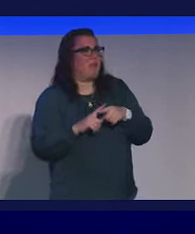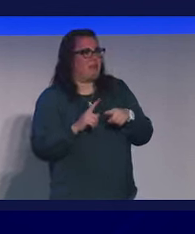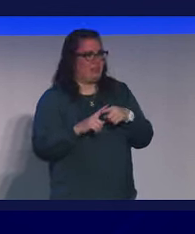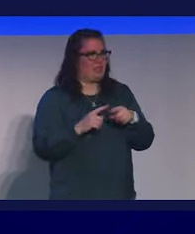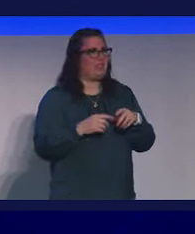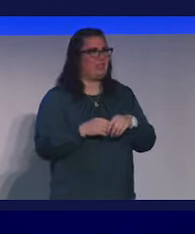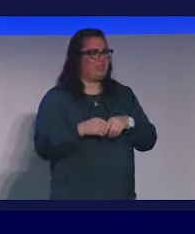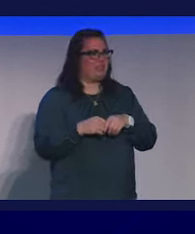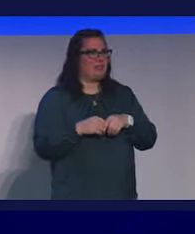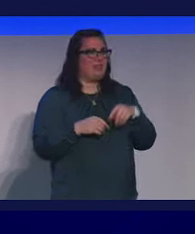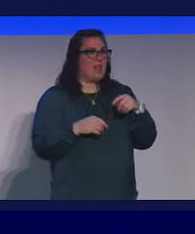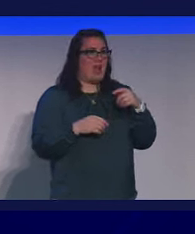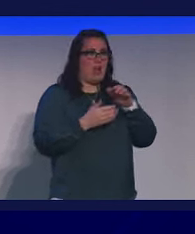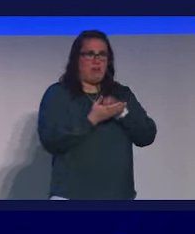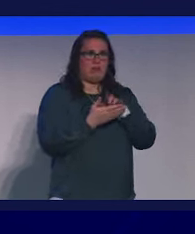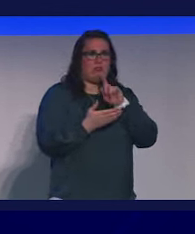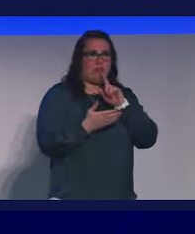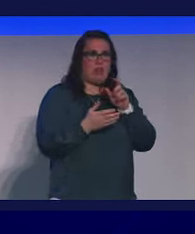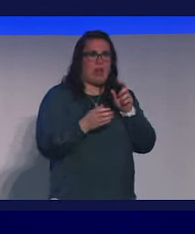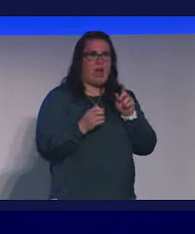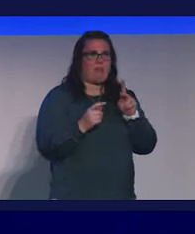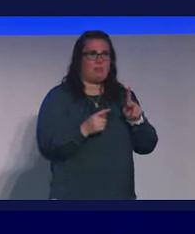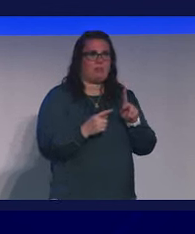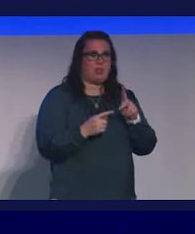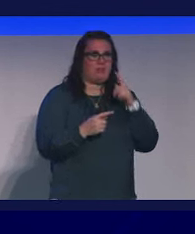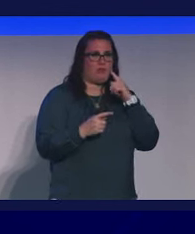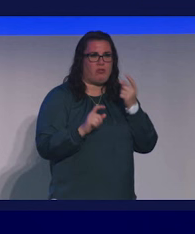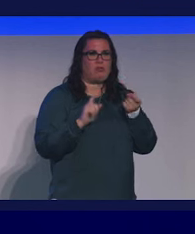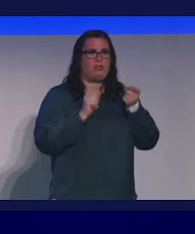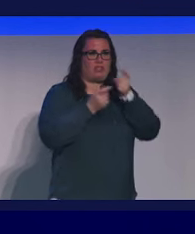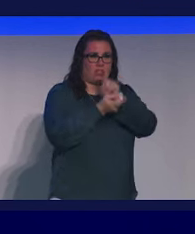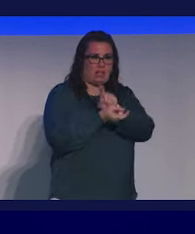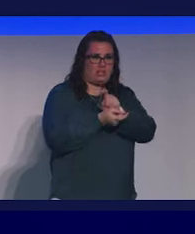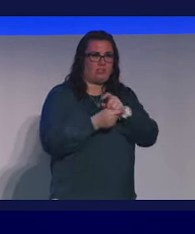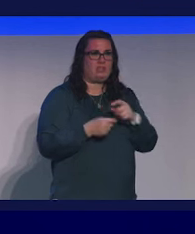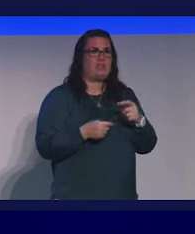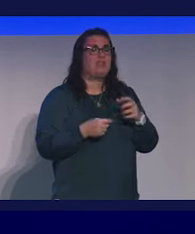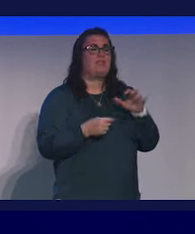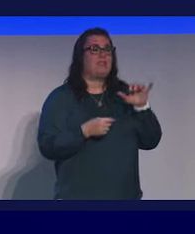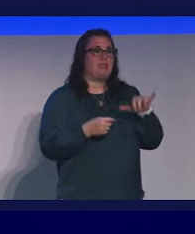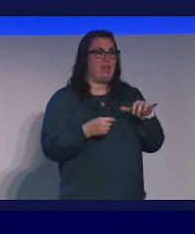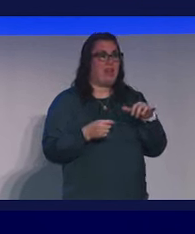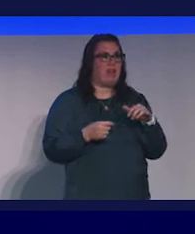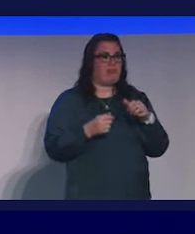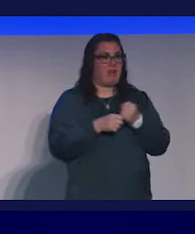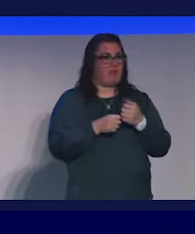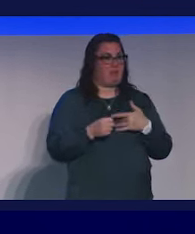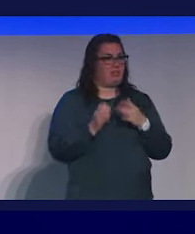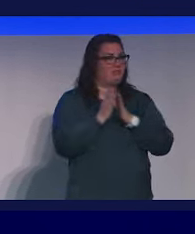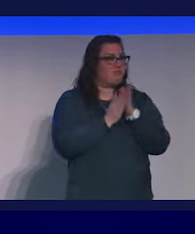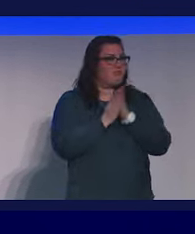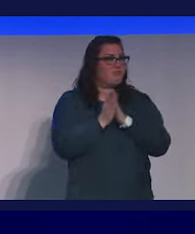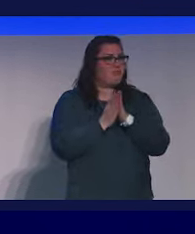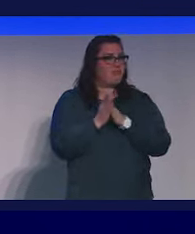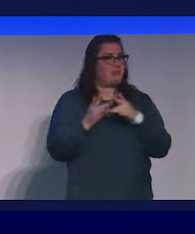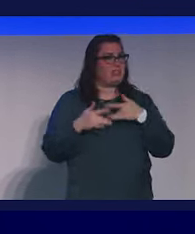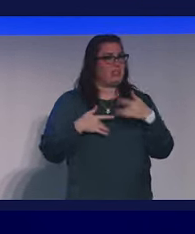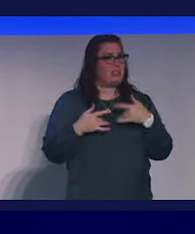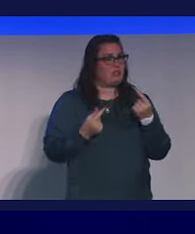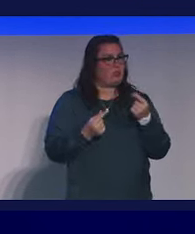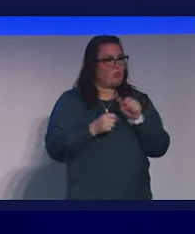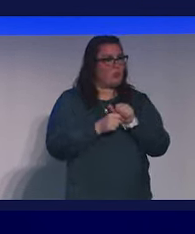I believe there's a real opportunity for disruption and for change. And that's the thing that gets me fired up every day to go do the work that I do.